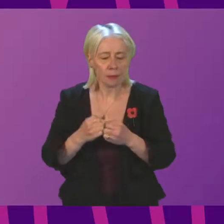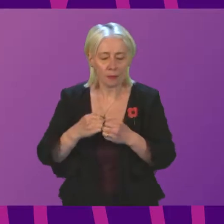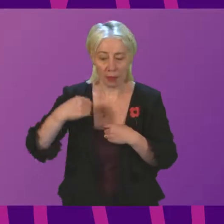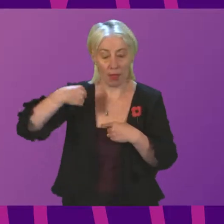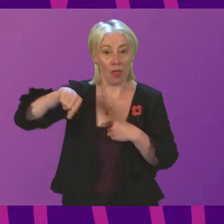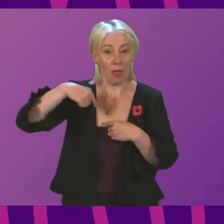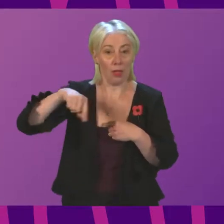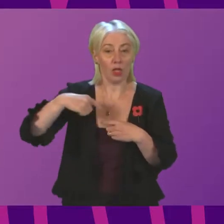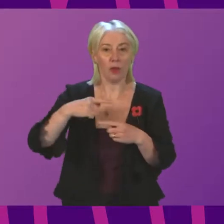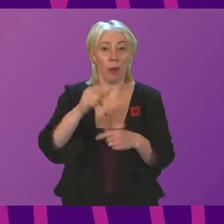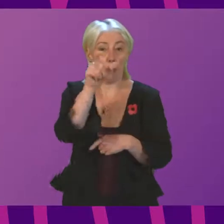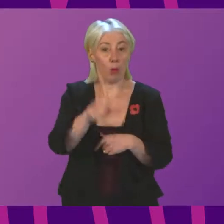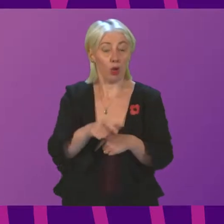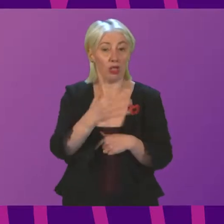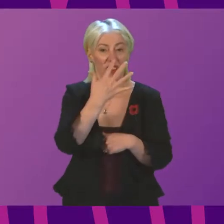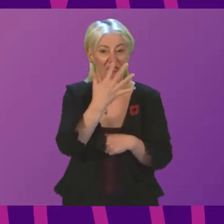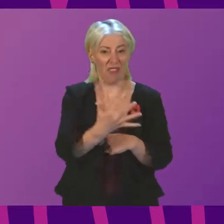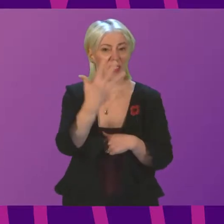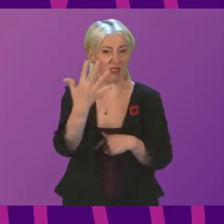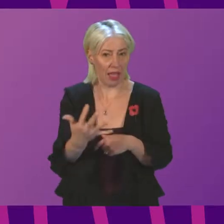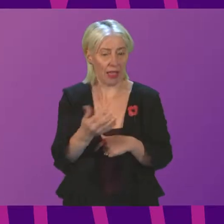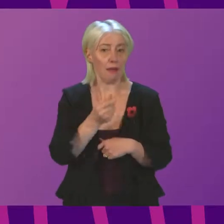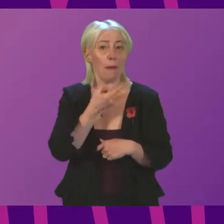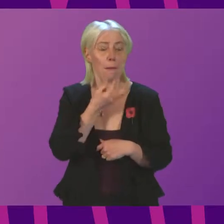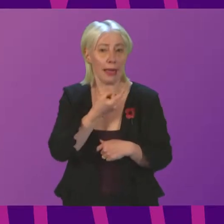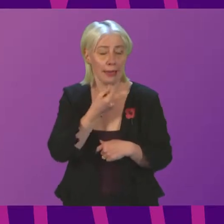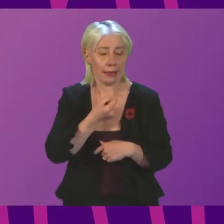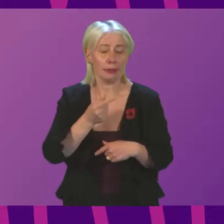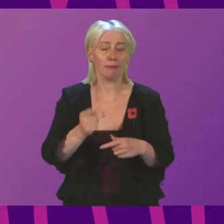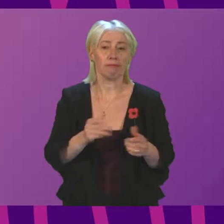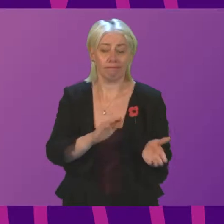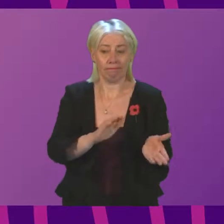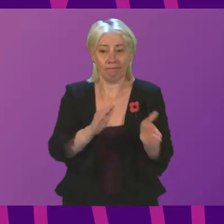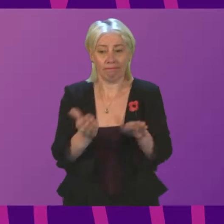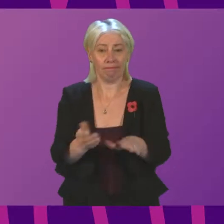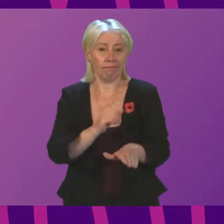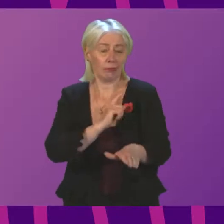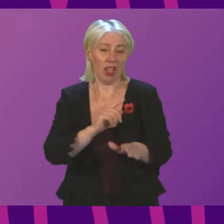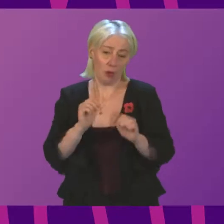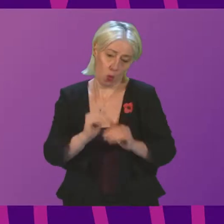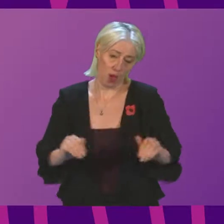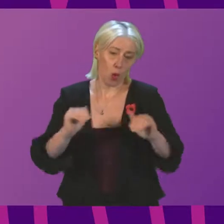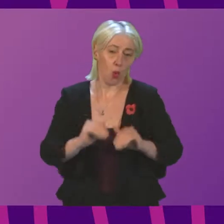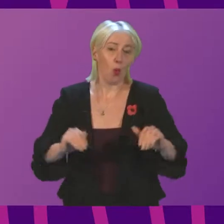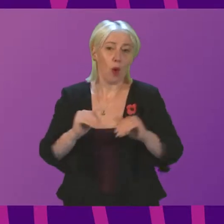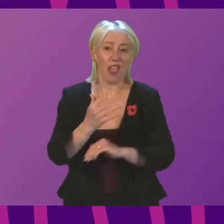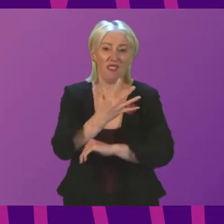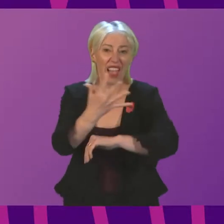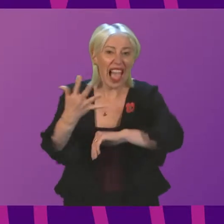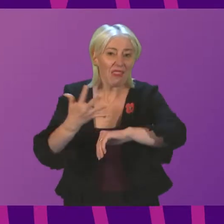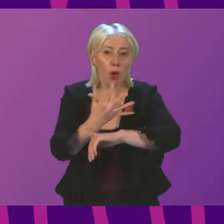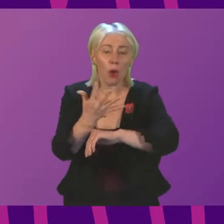of 55-year-old Richard Brown. He lost his life after waiting five hours for an ambulance.